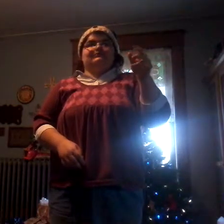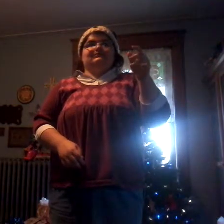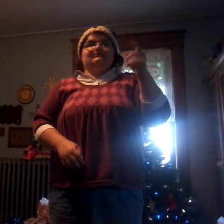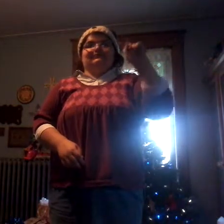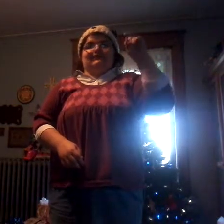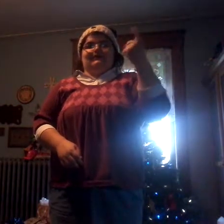six